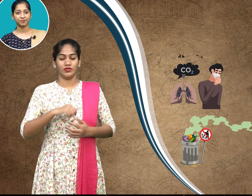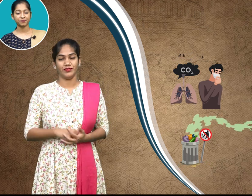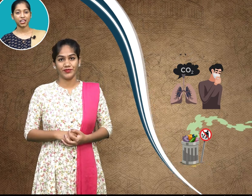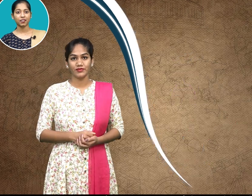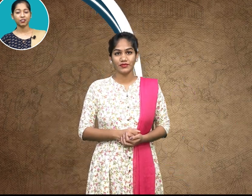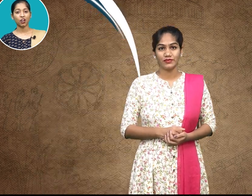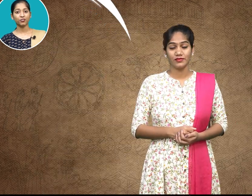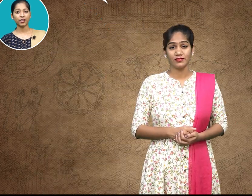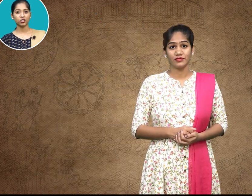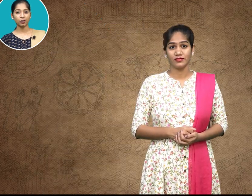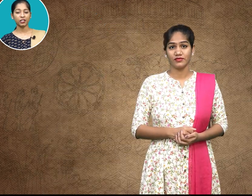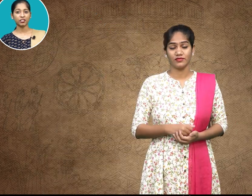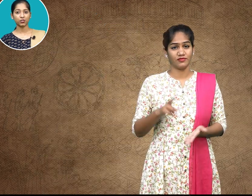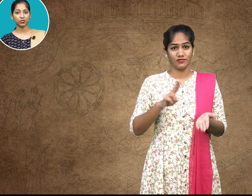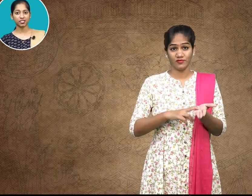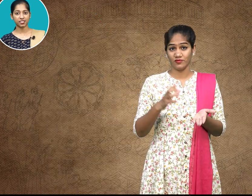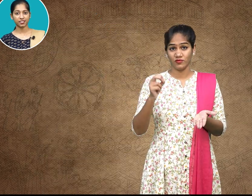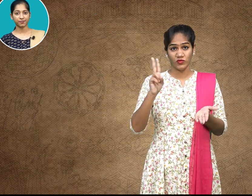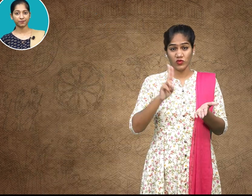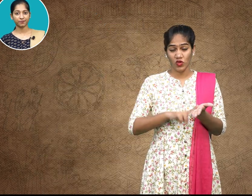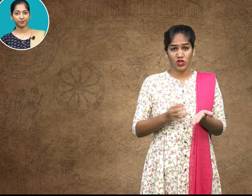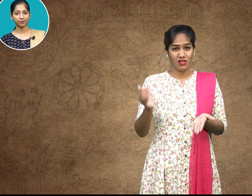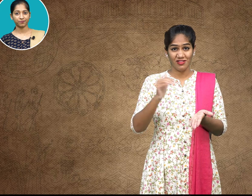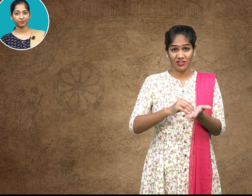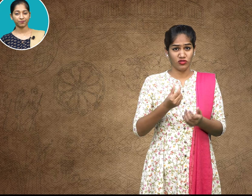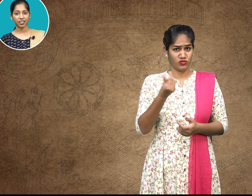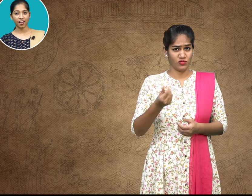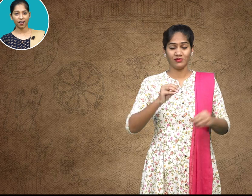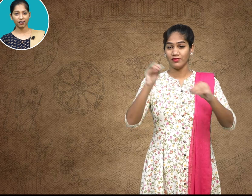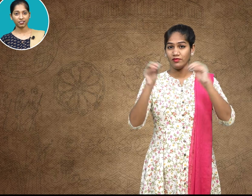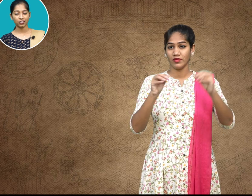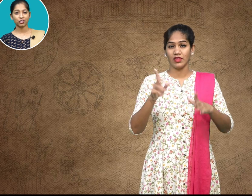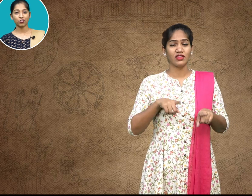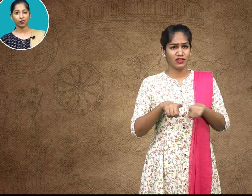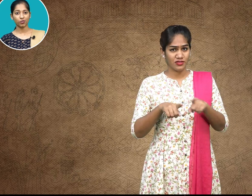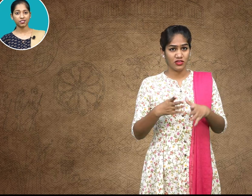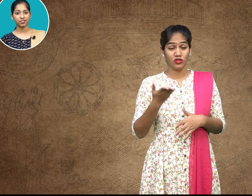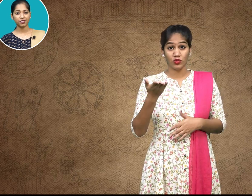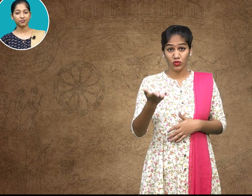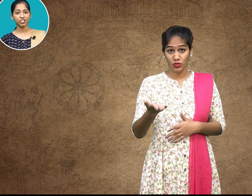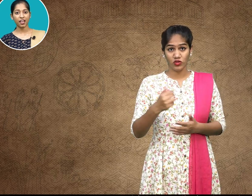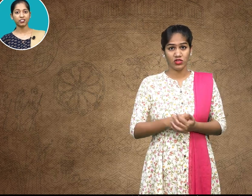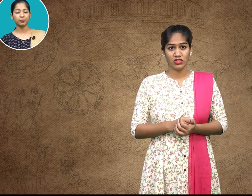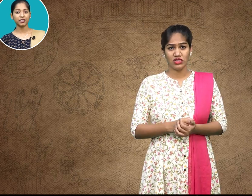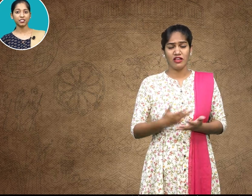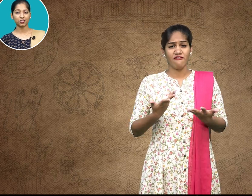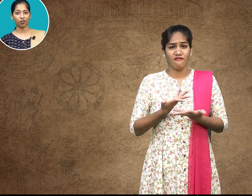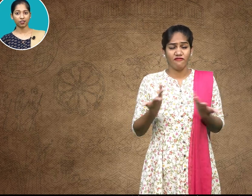non-renewable resources are those which have limited stock